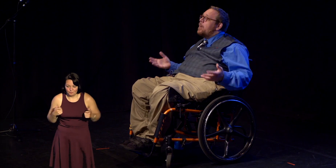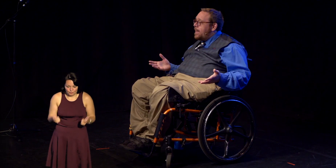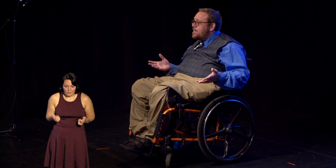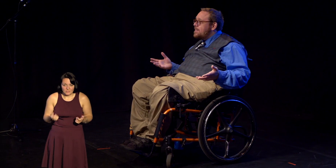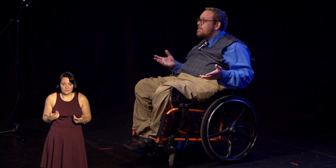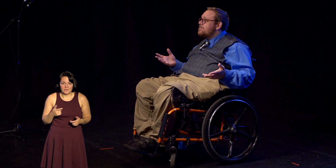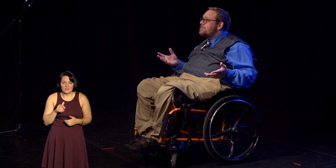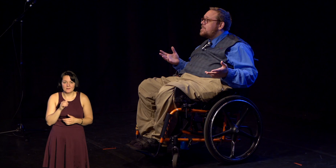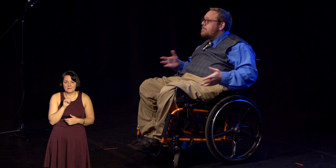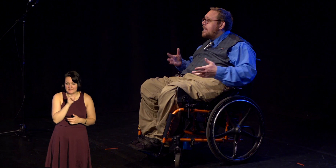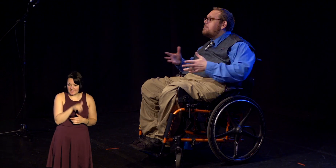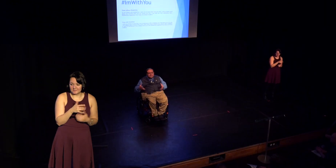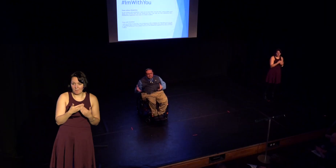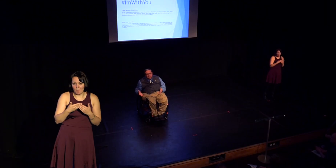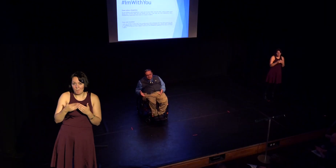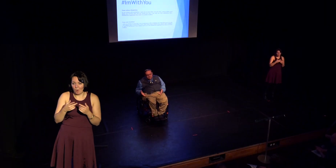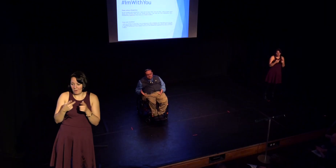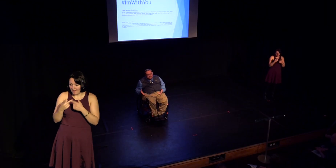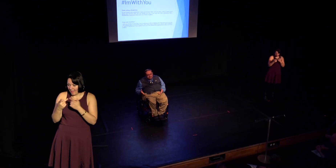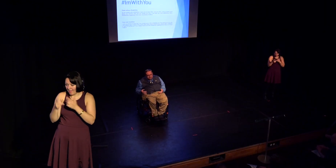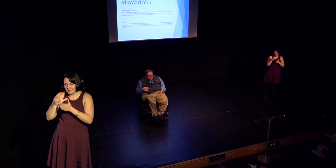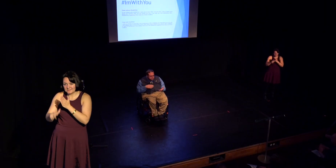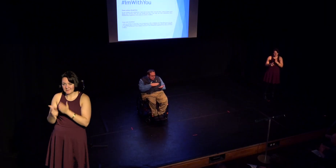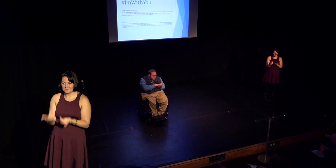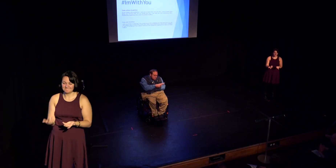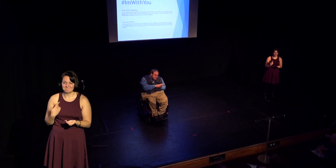but sometimes it leads to this.